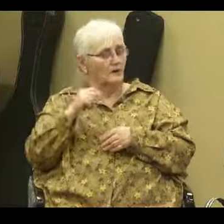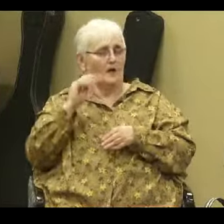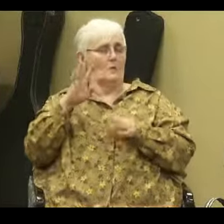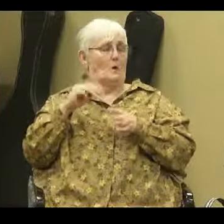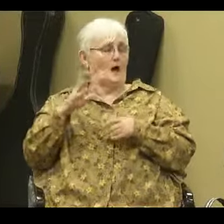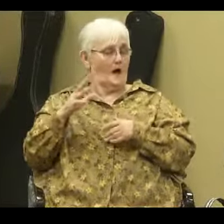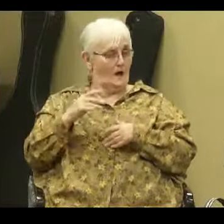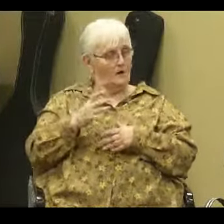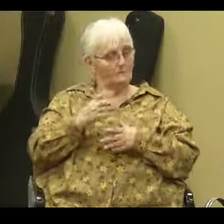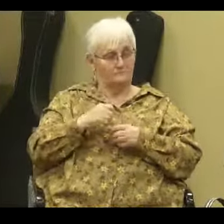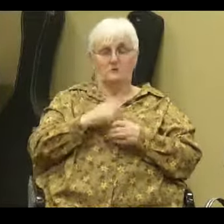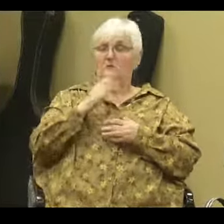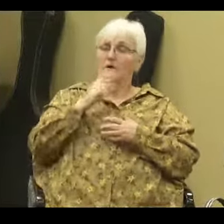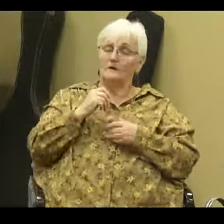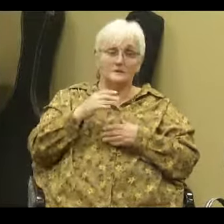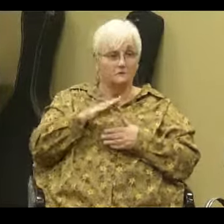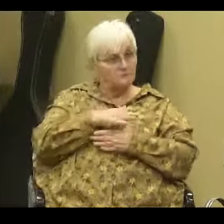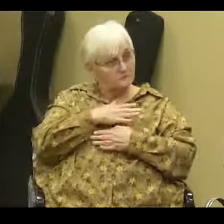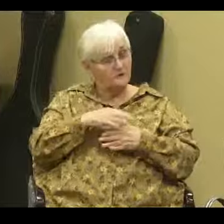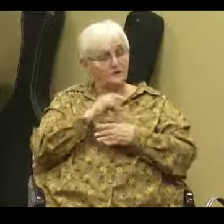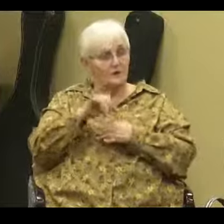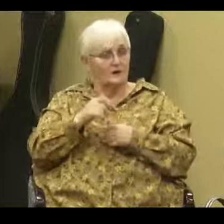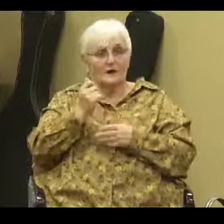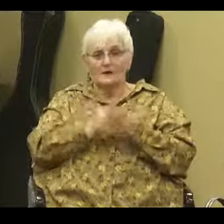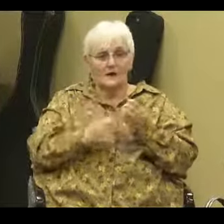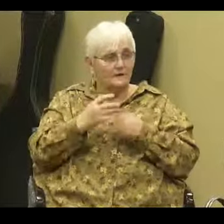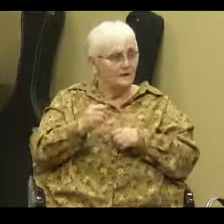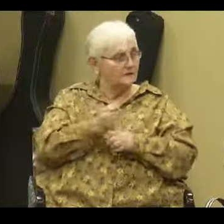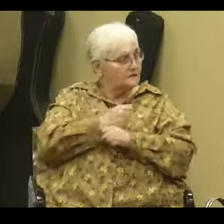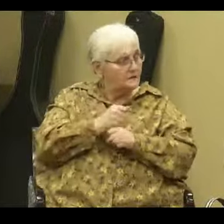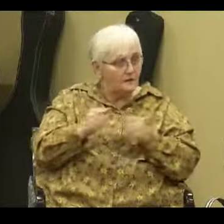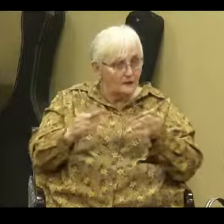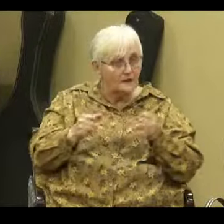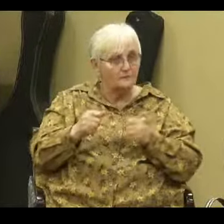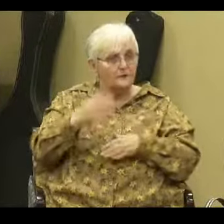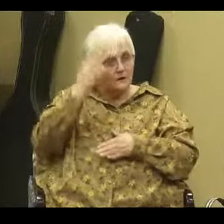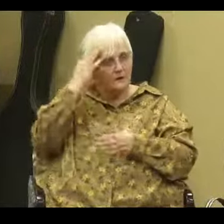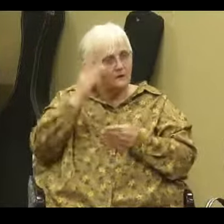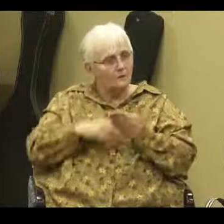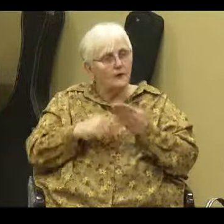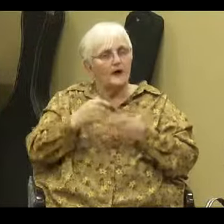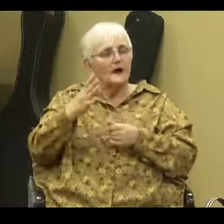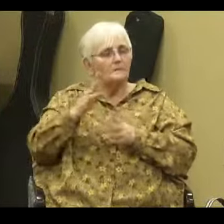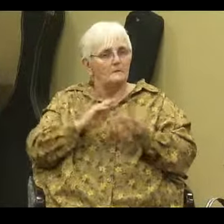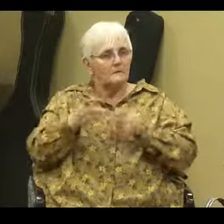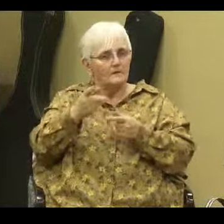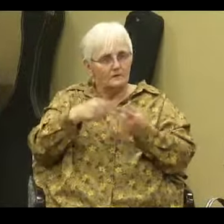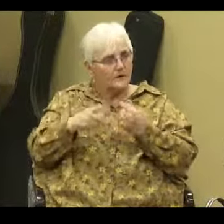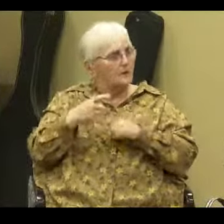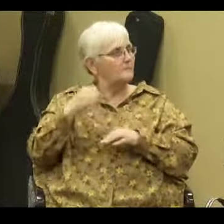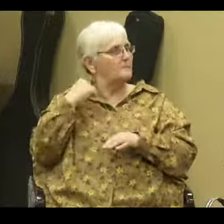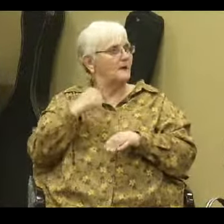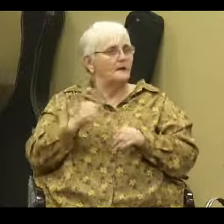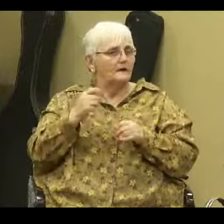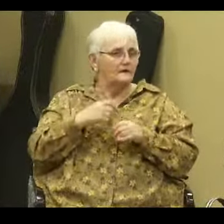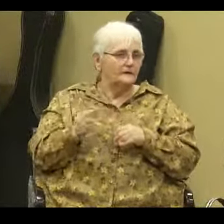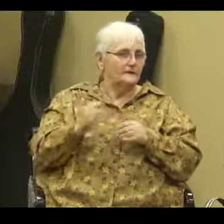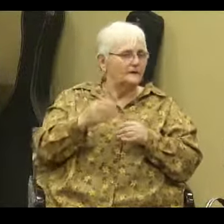it blows them away. I mean, not everyone gets saved, but you know what? How many people have come back and you know, wow,